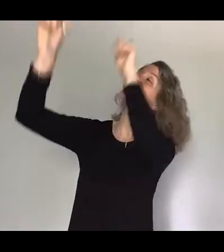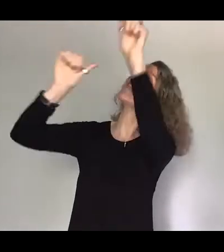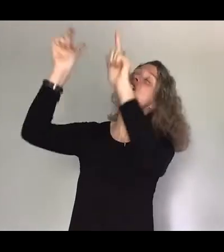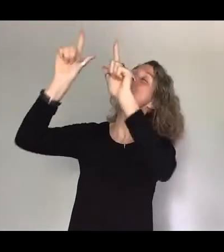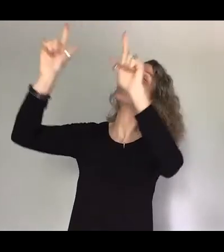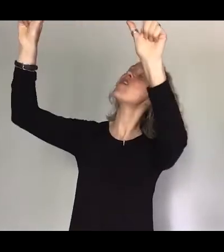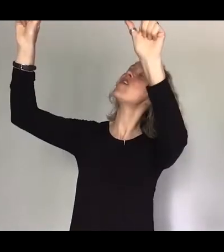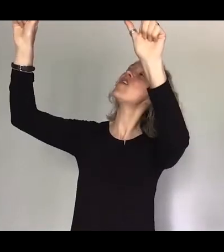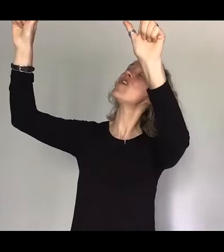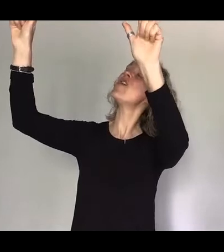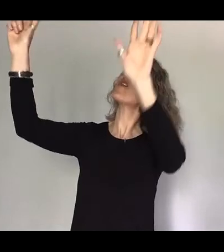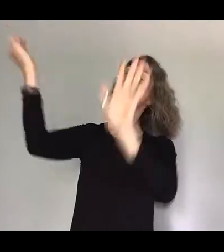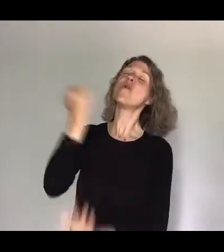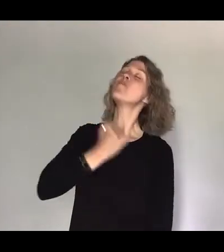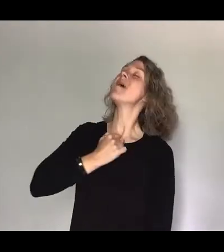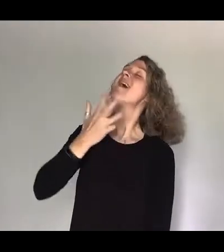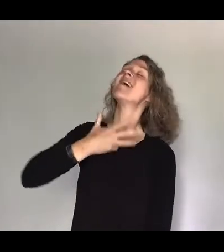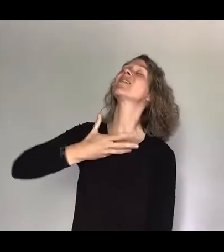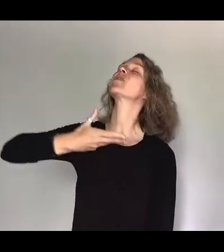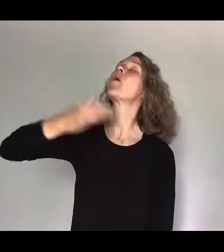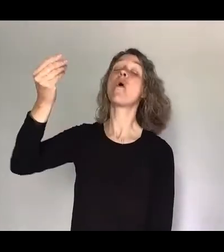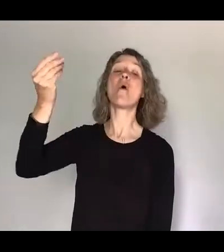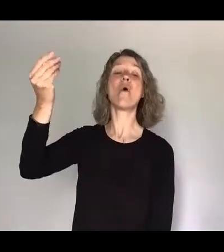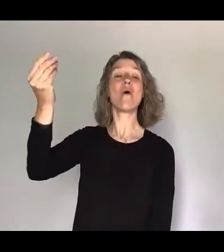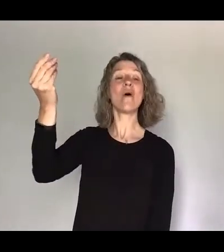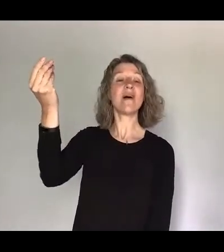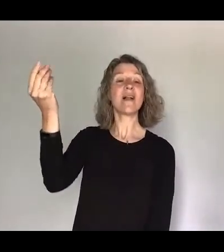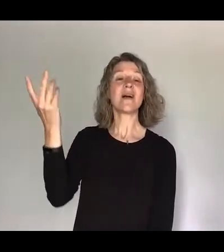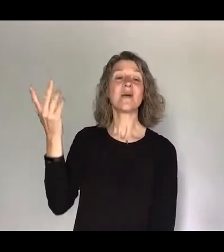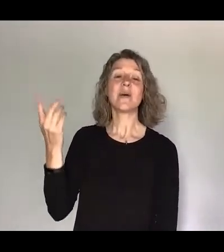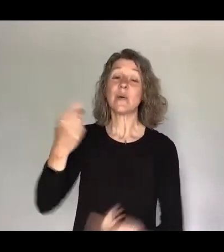Lord Lord, oh my song, we sing